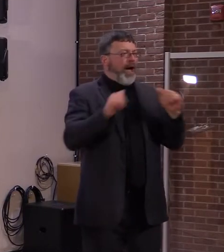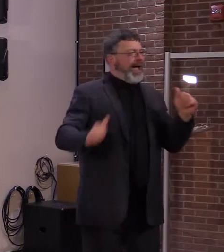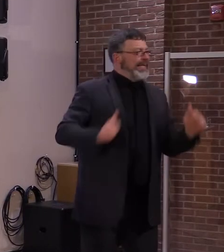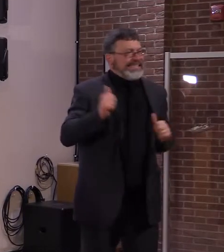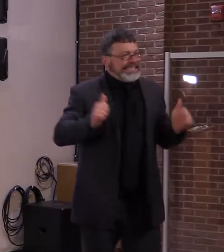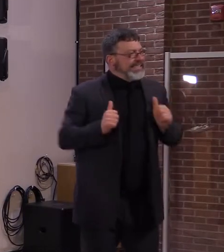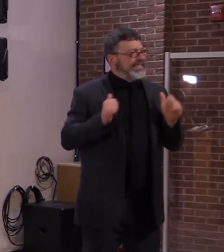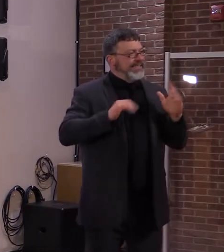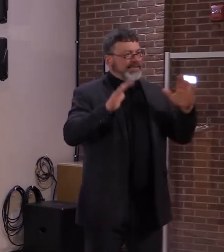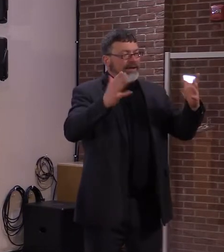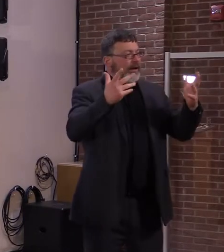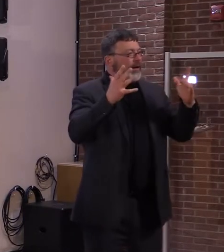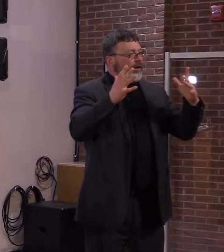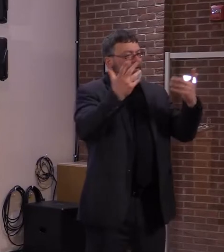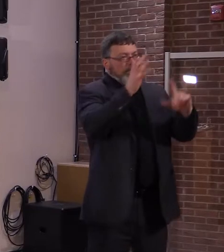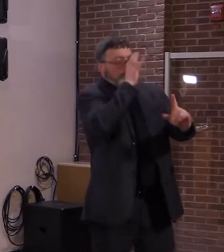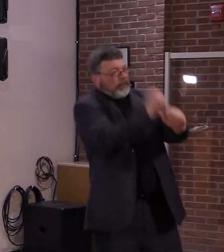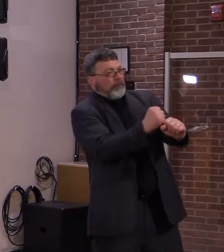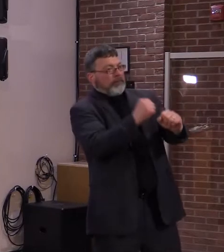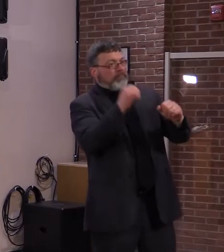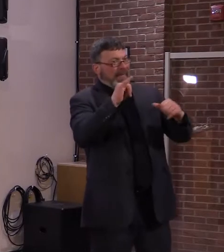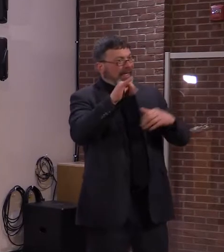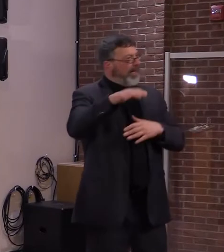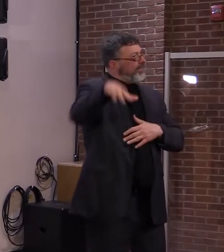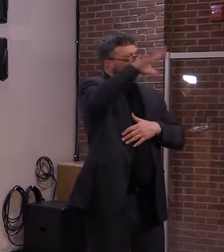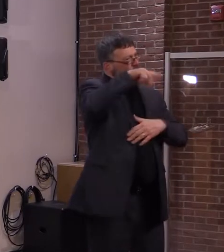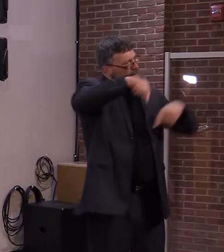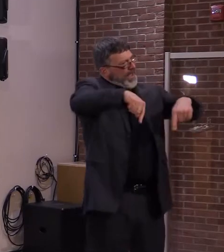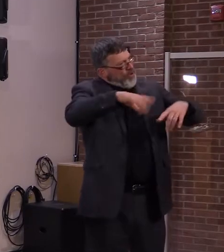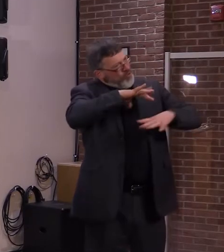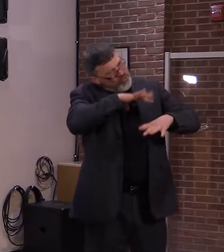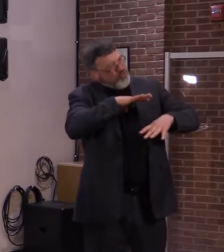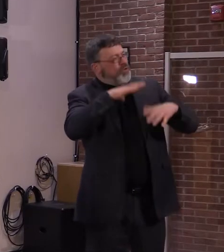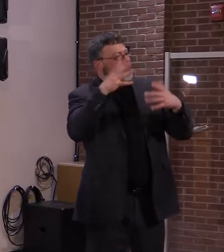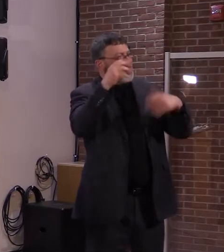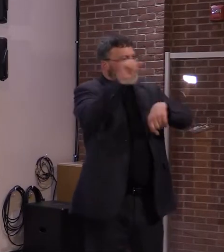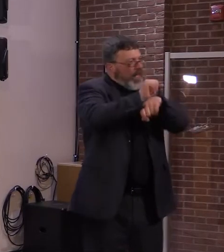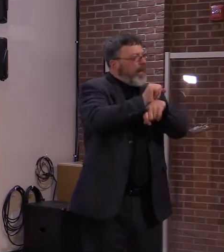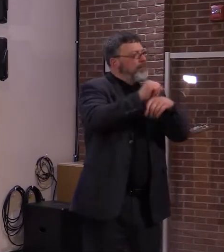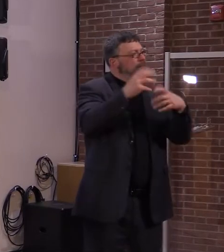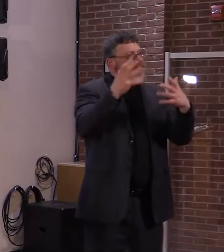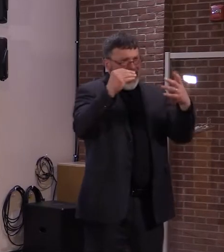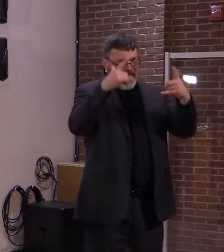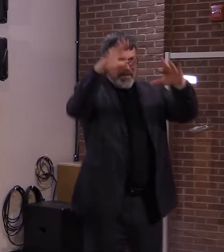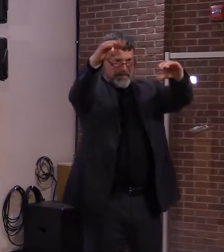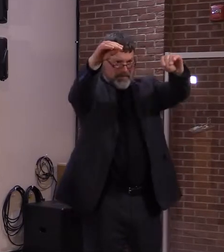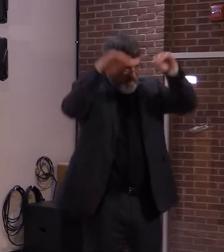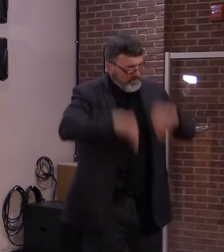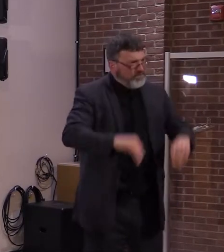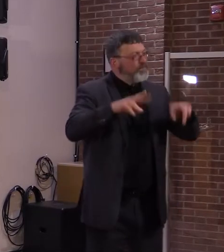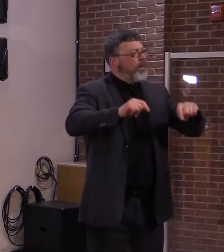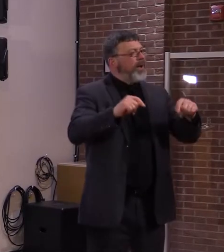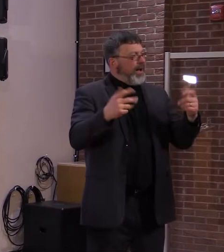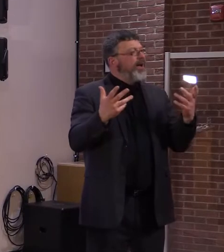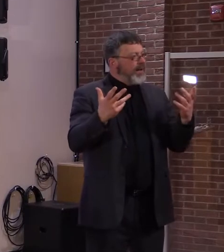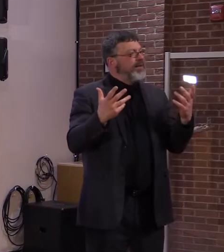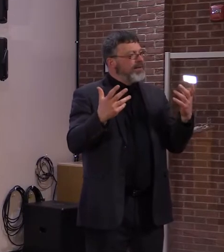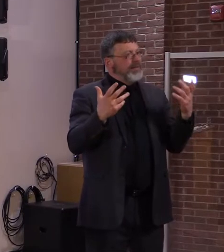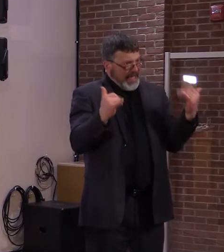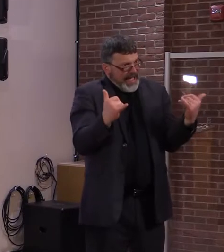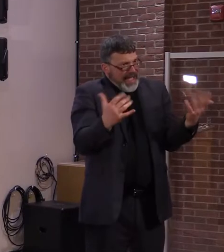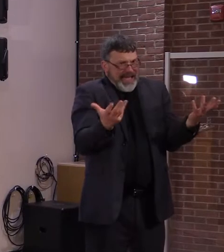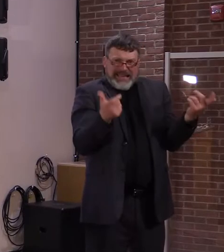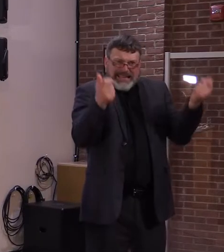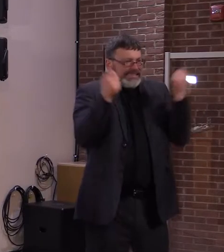affordable, affordable enough so that people stay here. So, it's all connected and things haven't changed